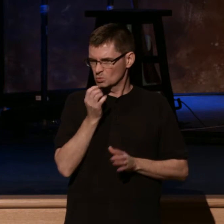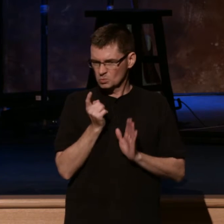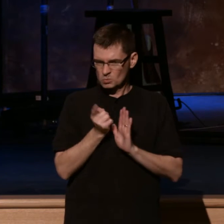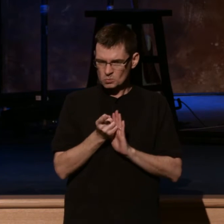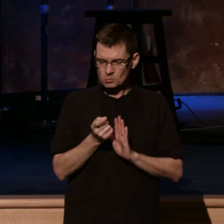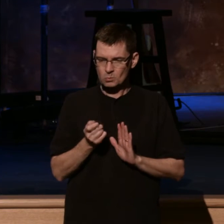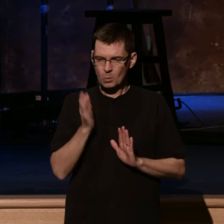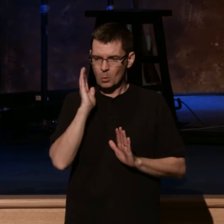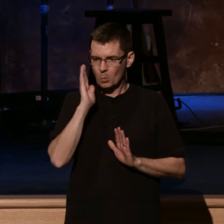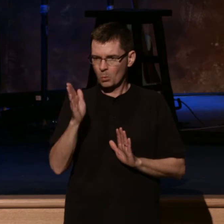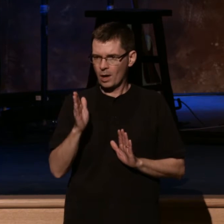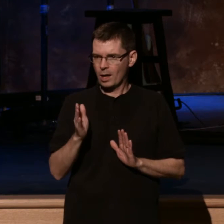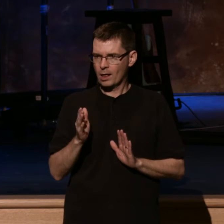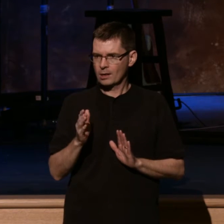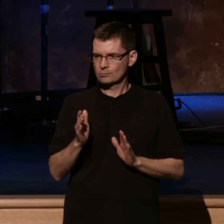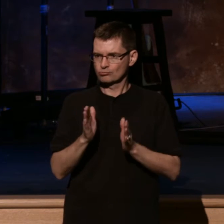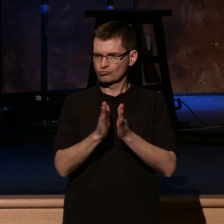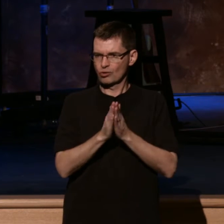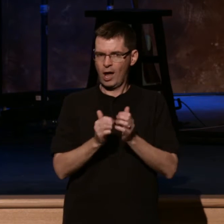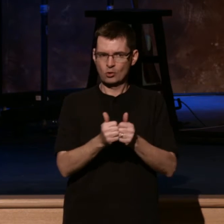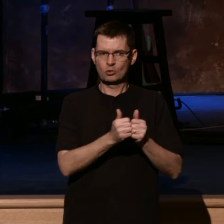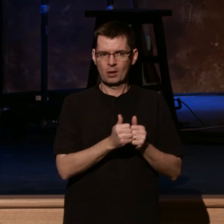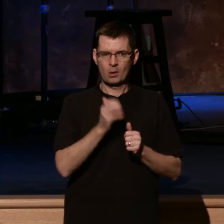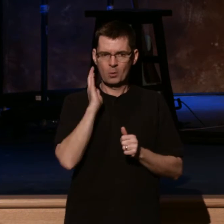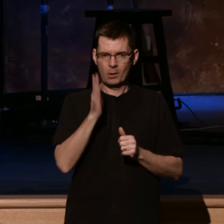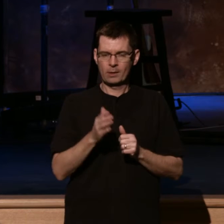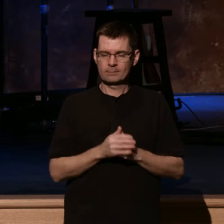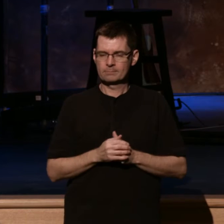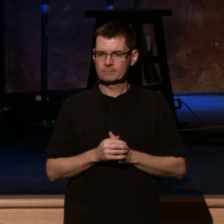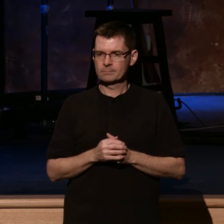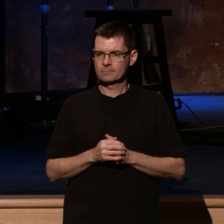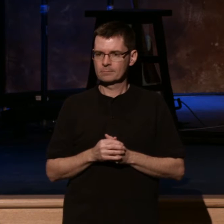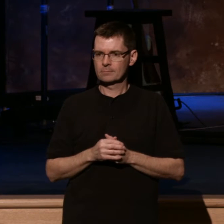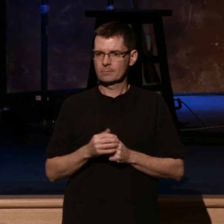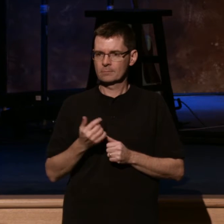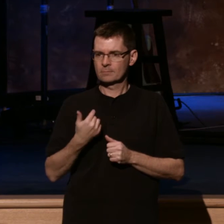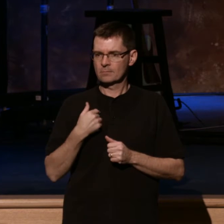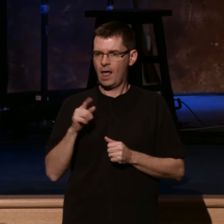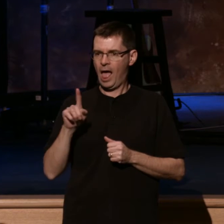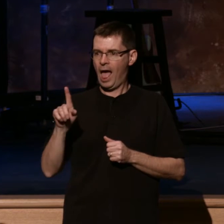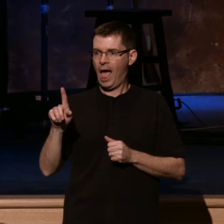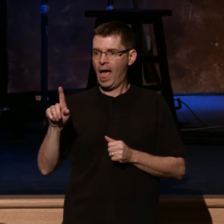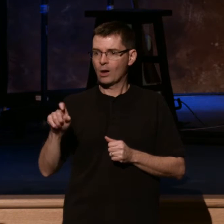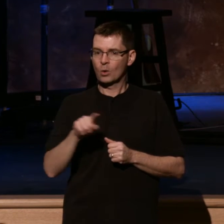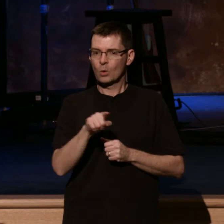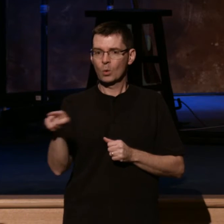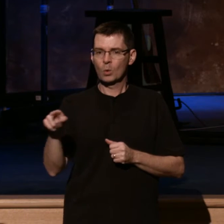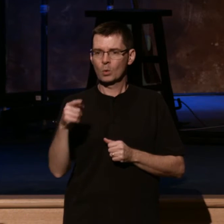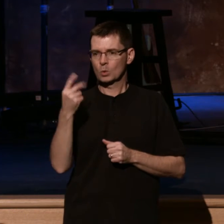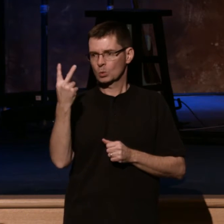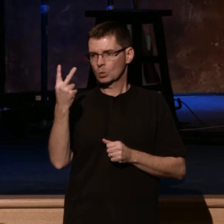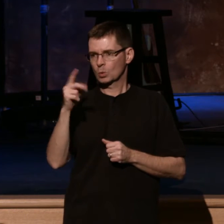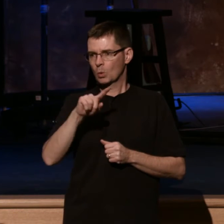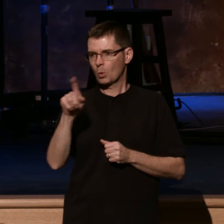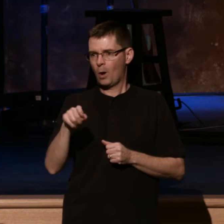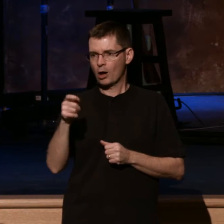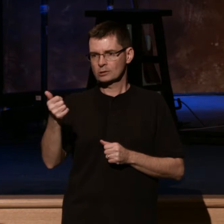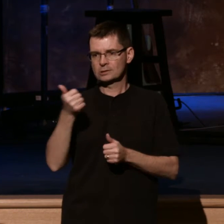here as we pray together. And I want to ask you two simple questions. Ask you to ask yourself these questions.